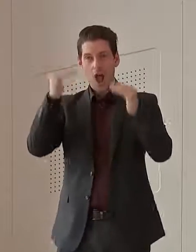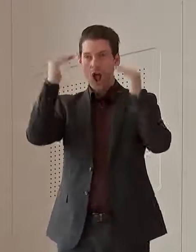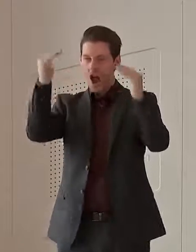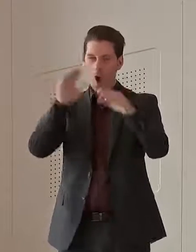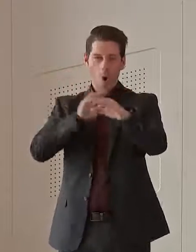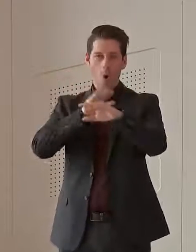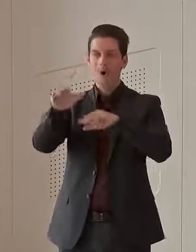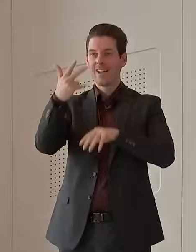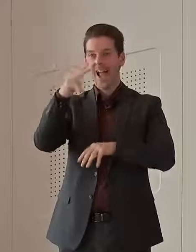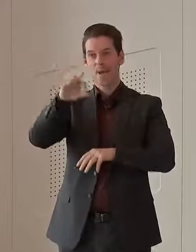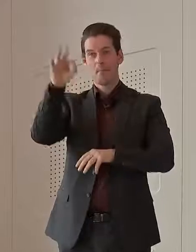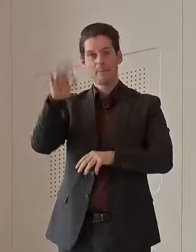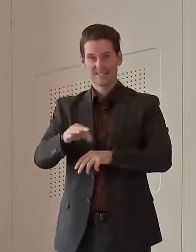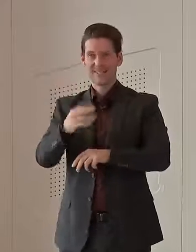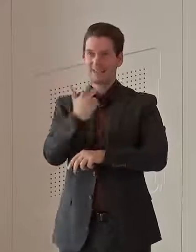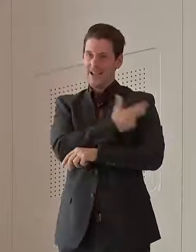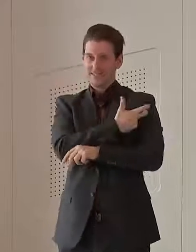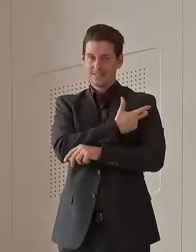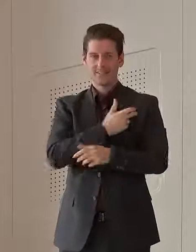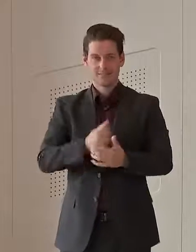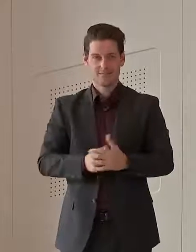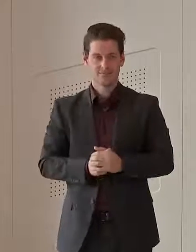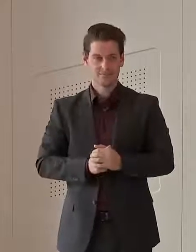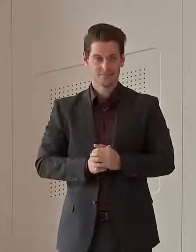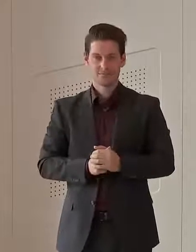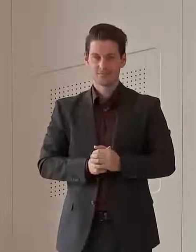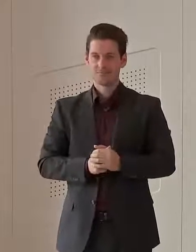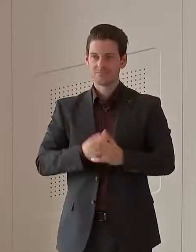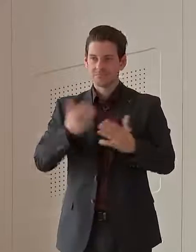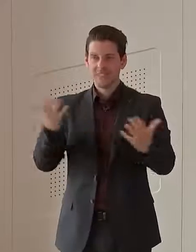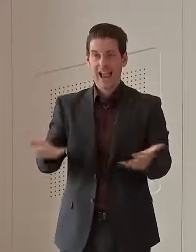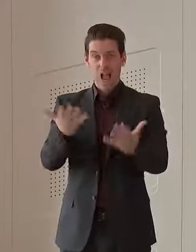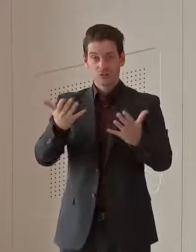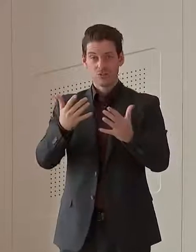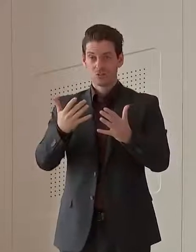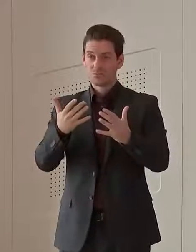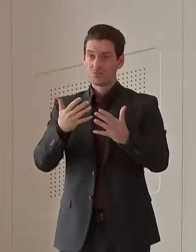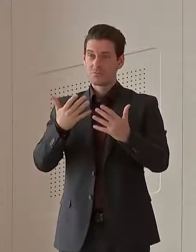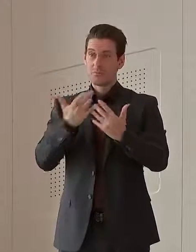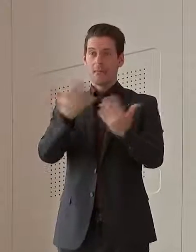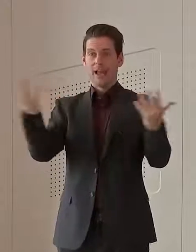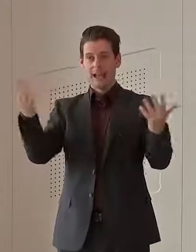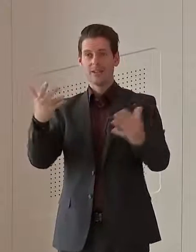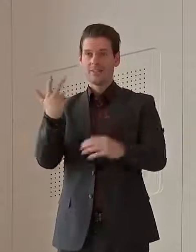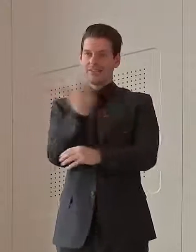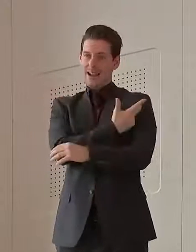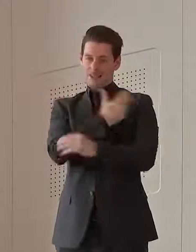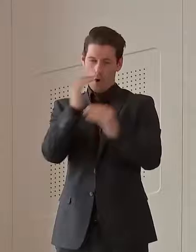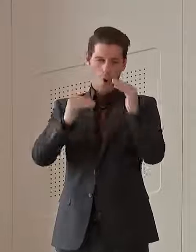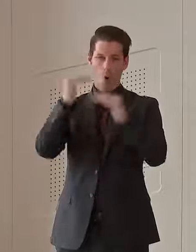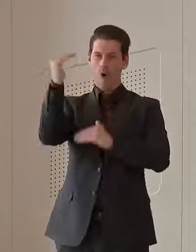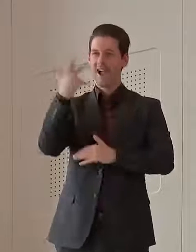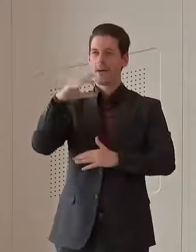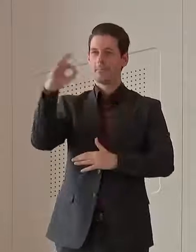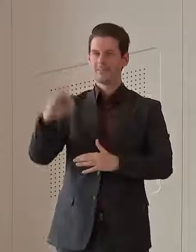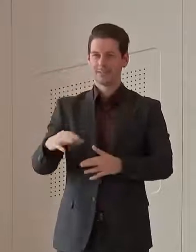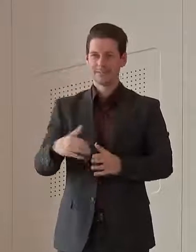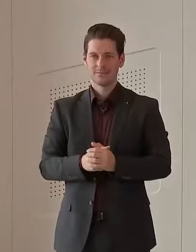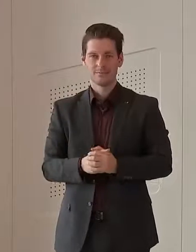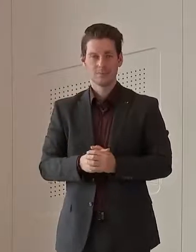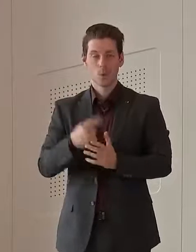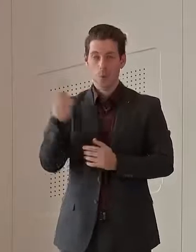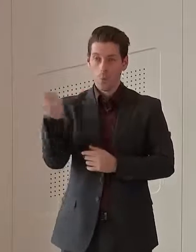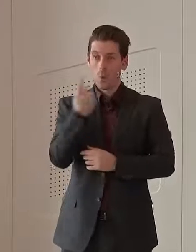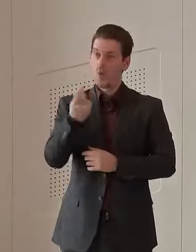vaccinated. I think we should be we should be, you know, encouraging as many people as possible. But every single person